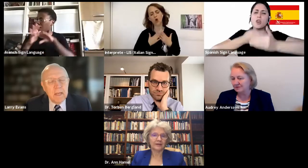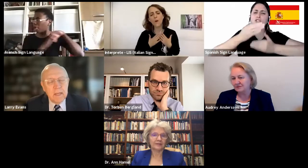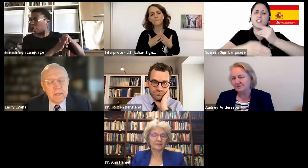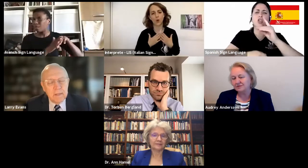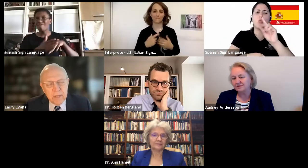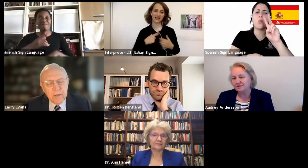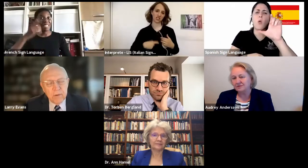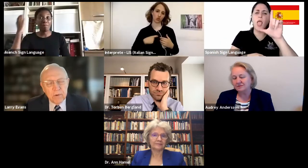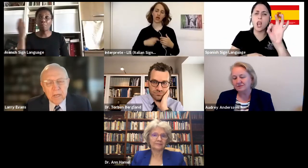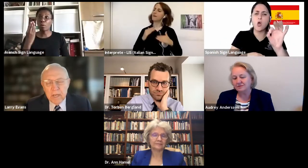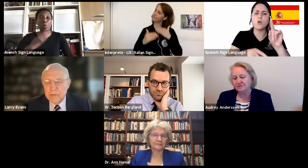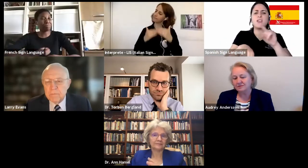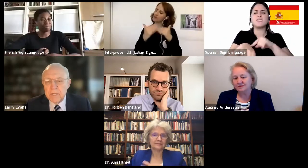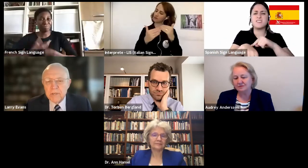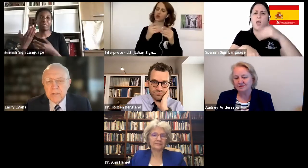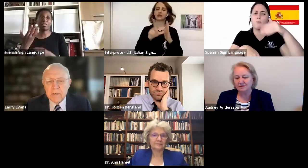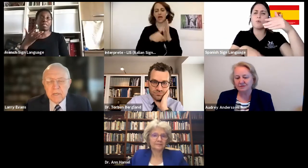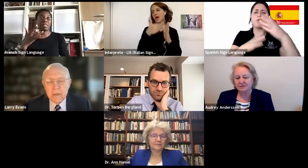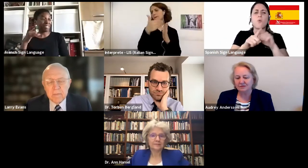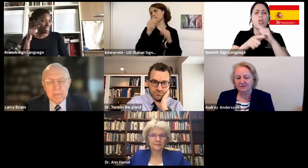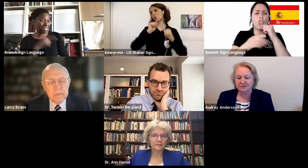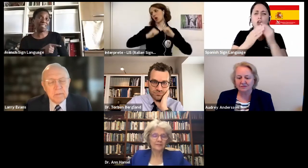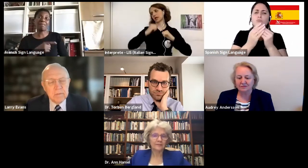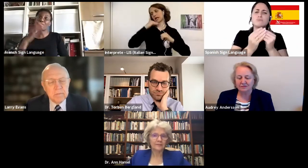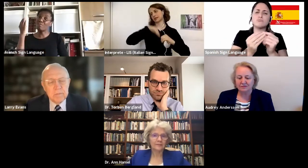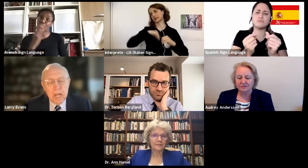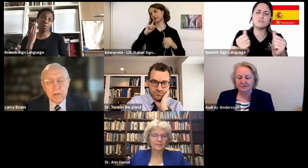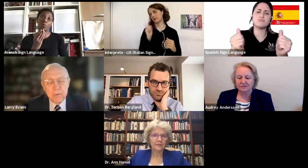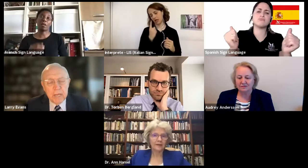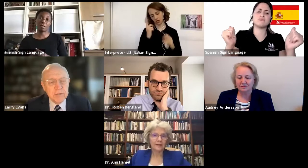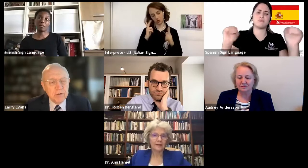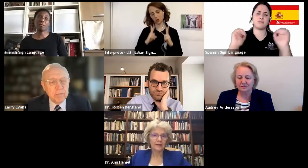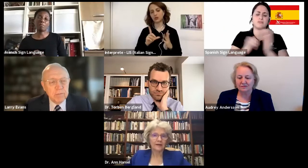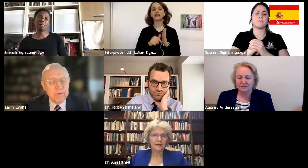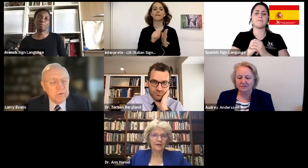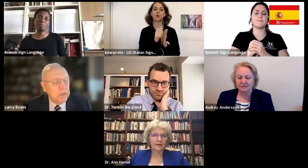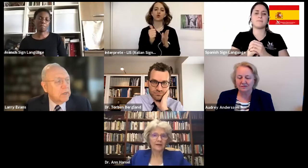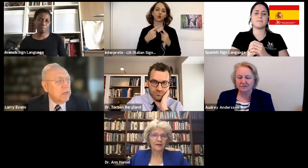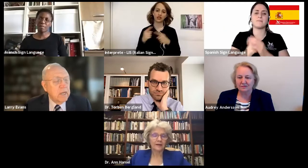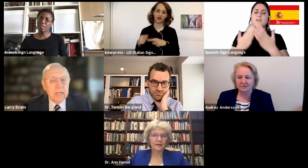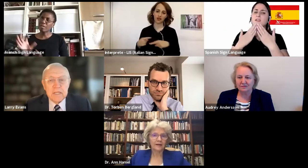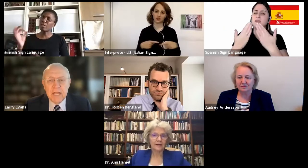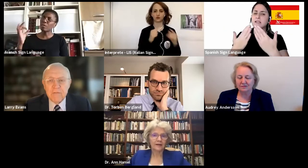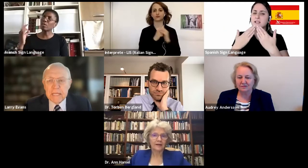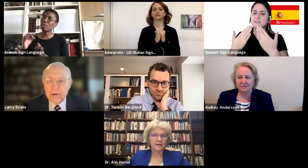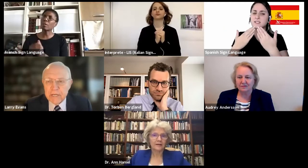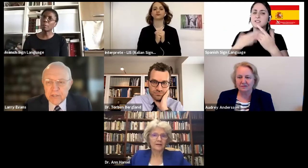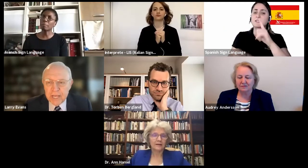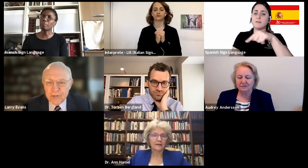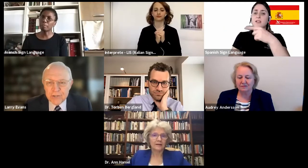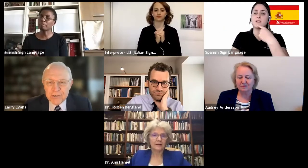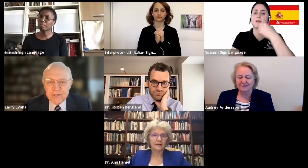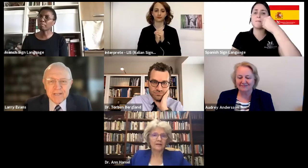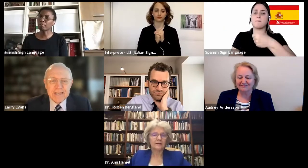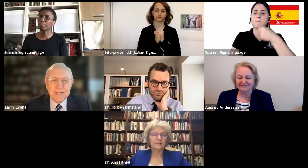Yeah. Thank you. I should mention that Dr. Pastor Mofosa is having internet